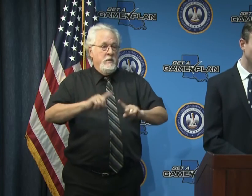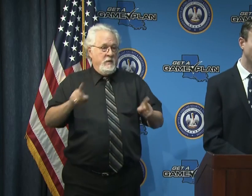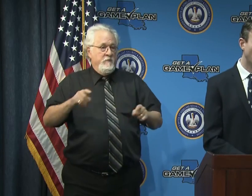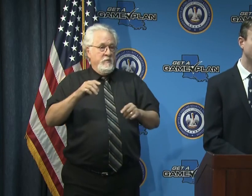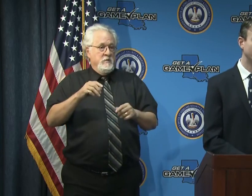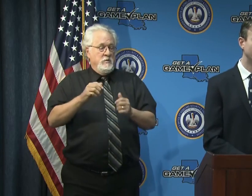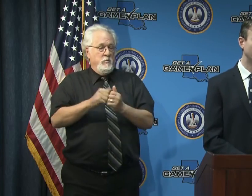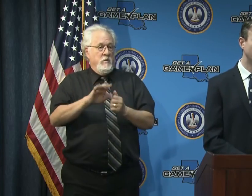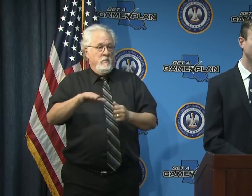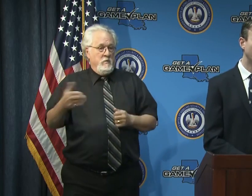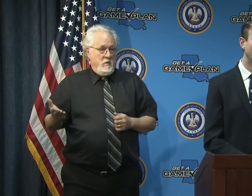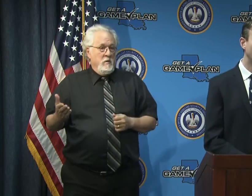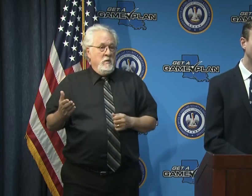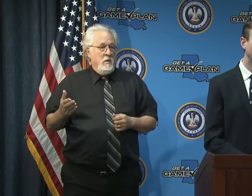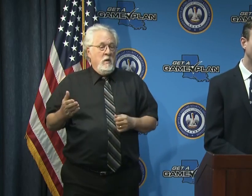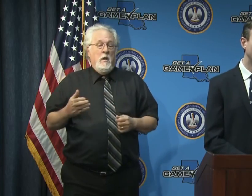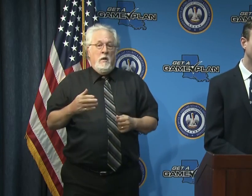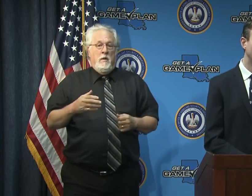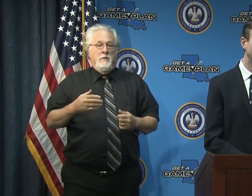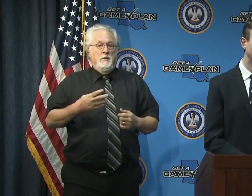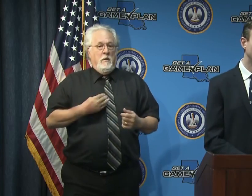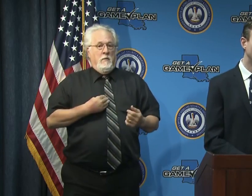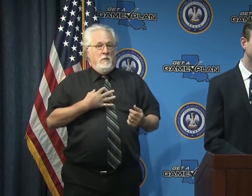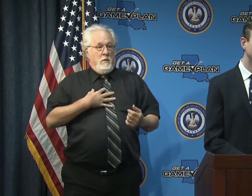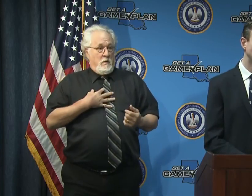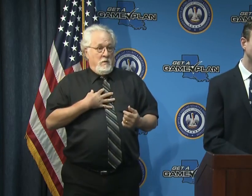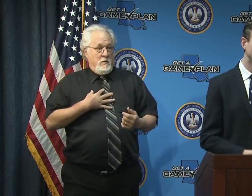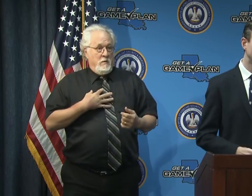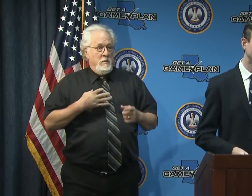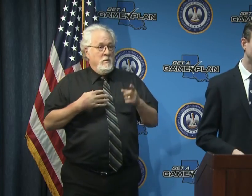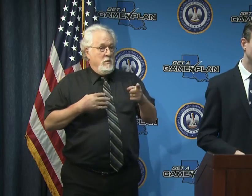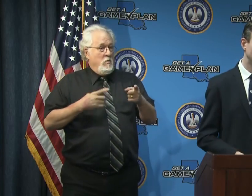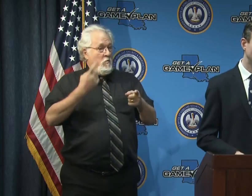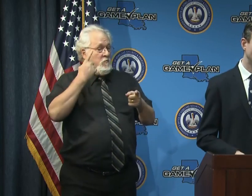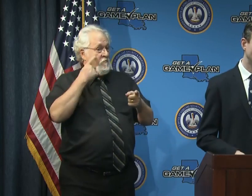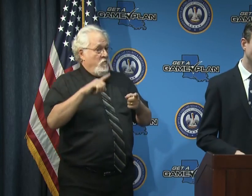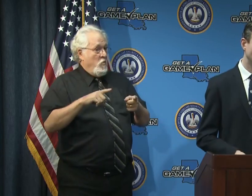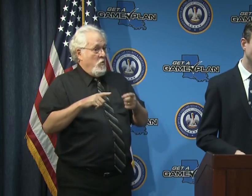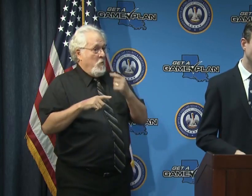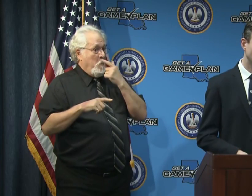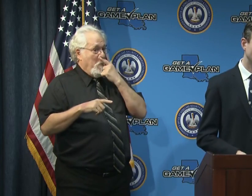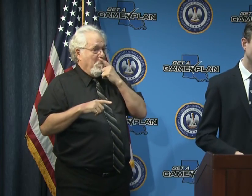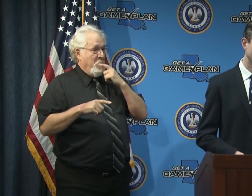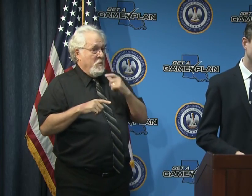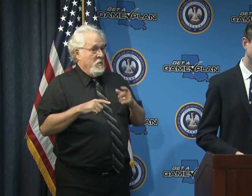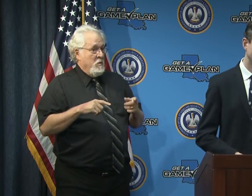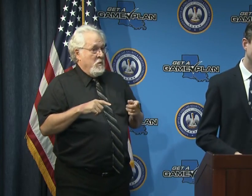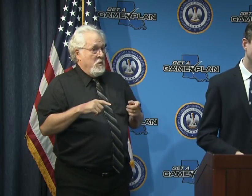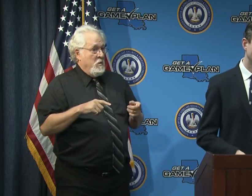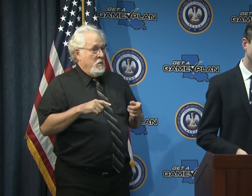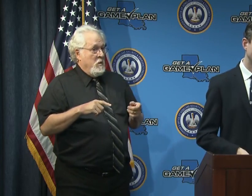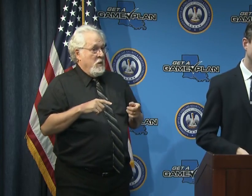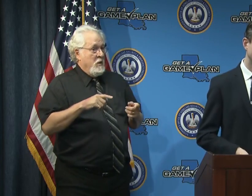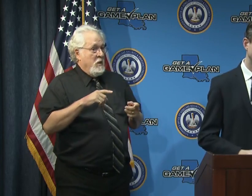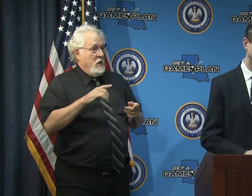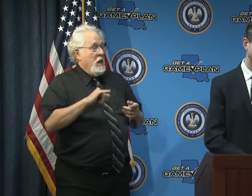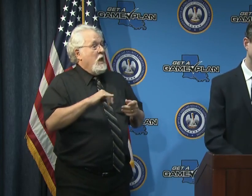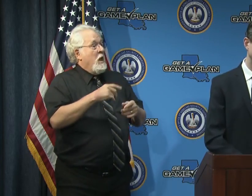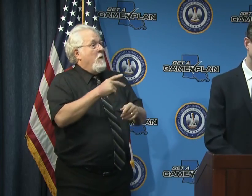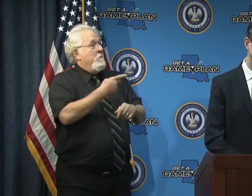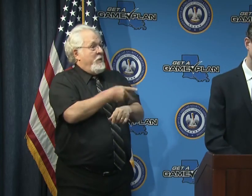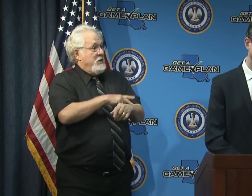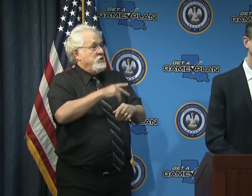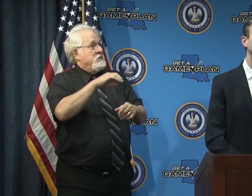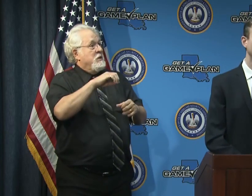certainly heartening data um uh in the near term so as far as this drug being used as a treatment it's for patients that are